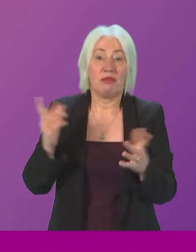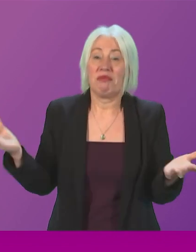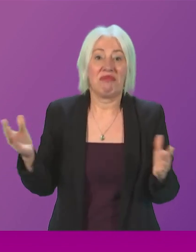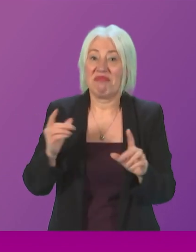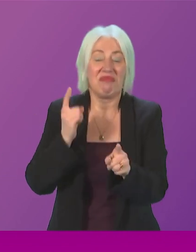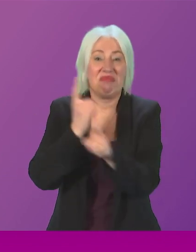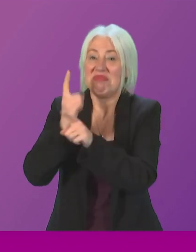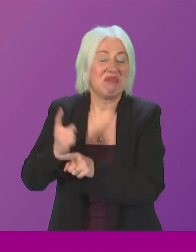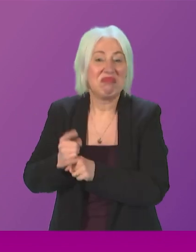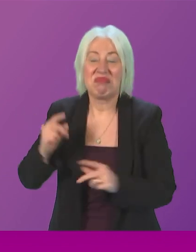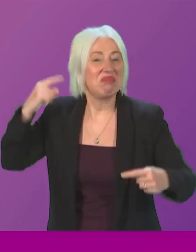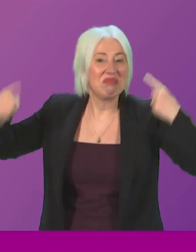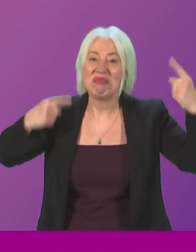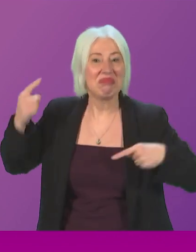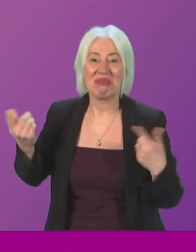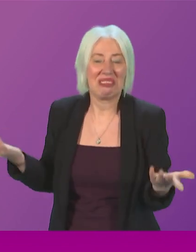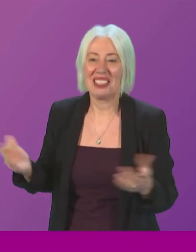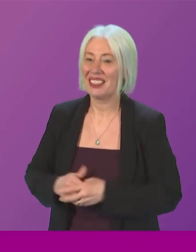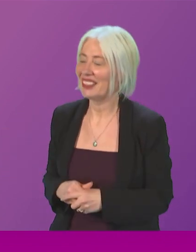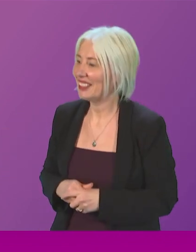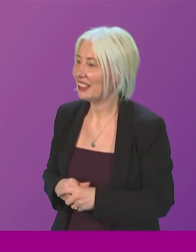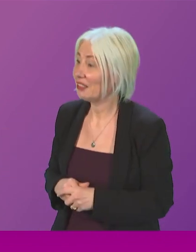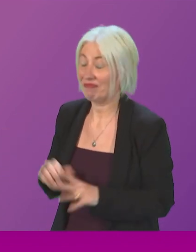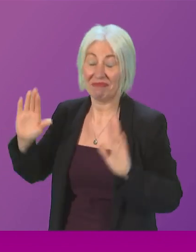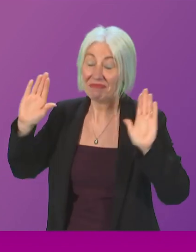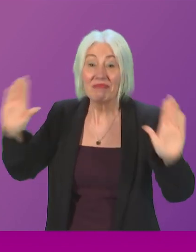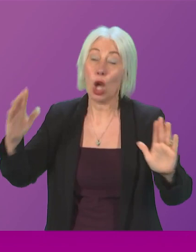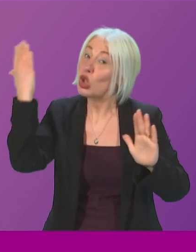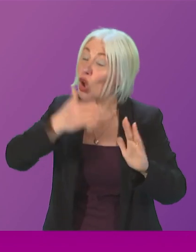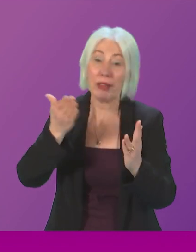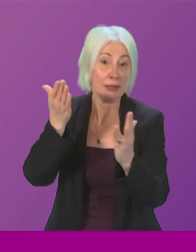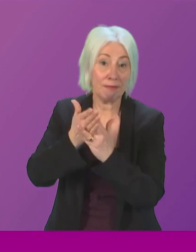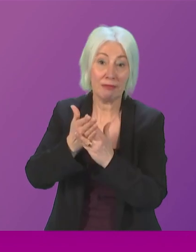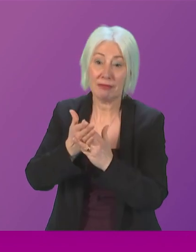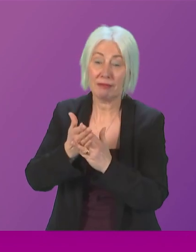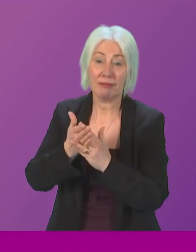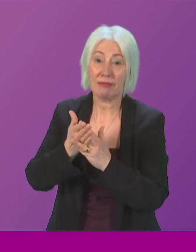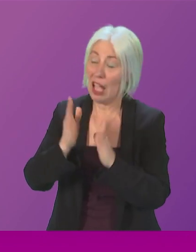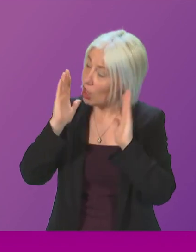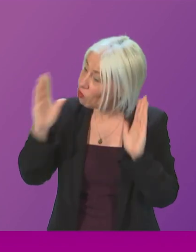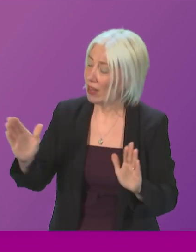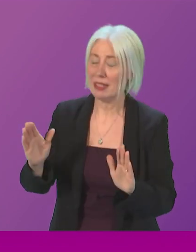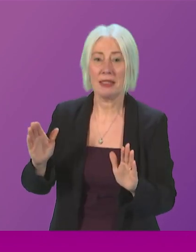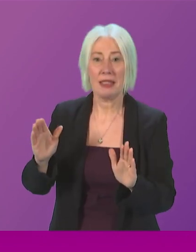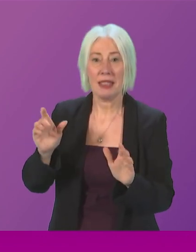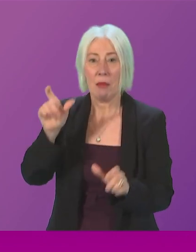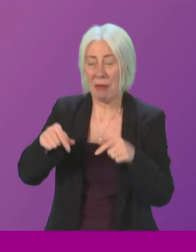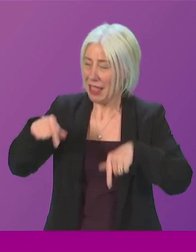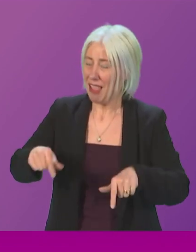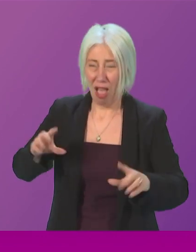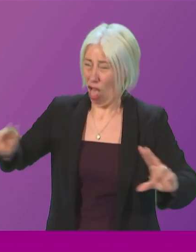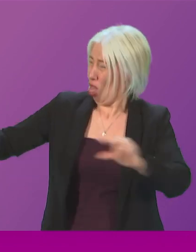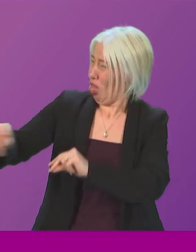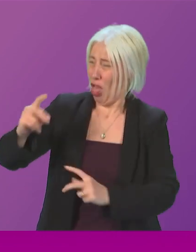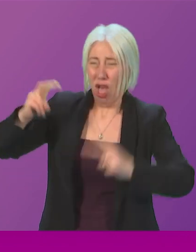jobs then surely Mr Sarwar I'm sorry to disrupt this session further but members are doing a very very good job